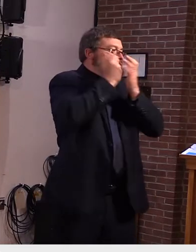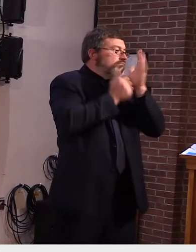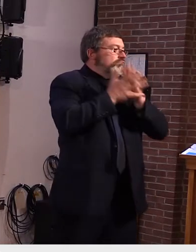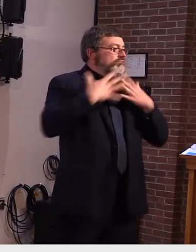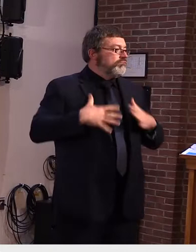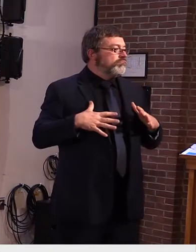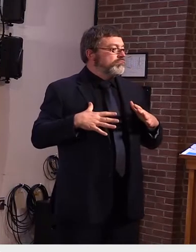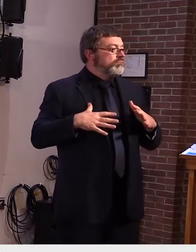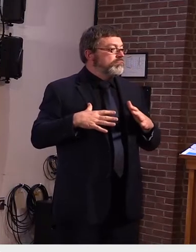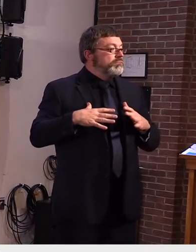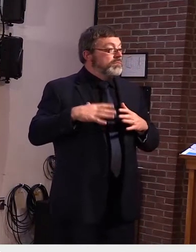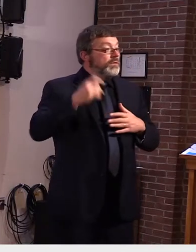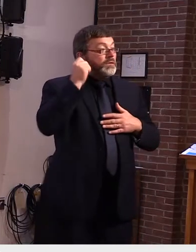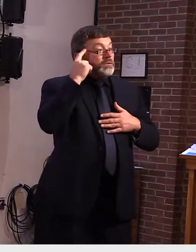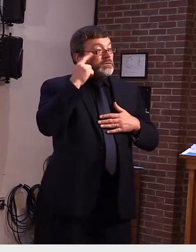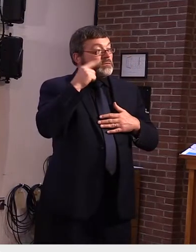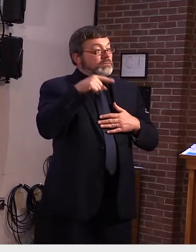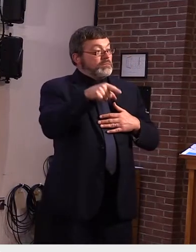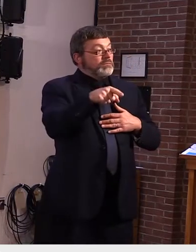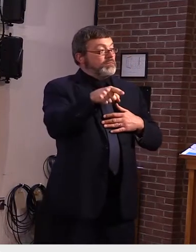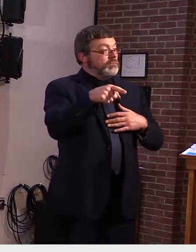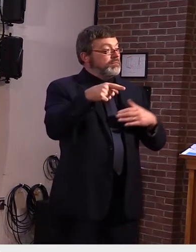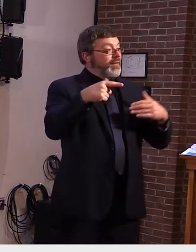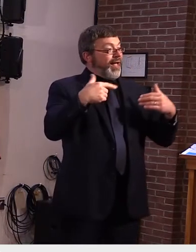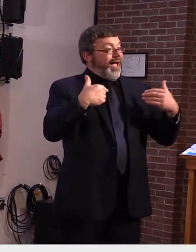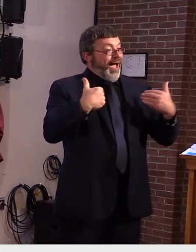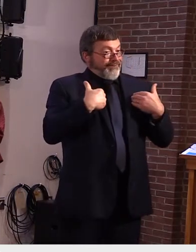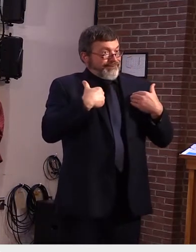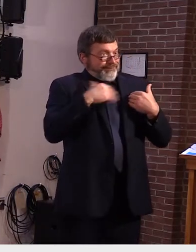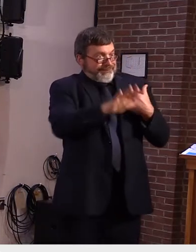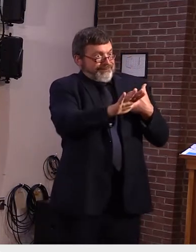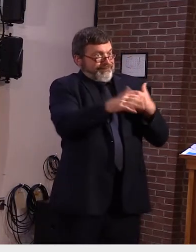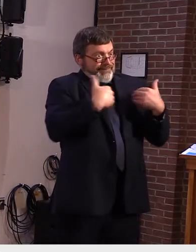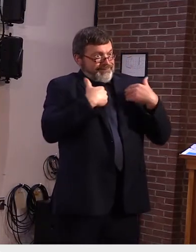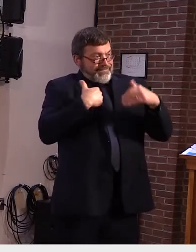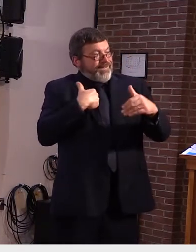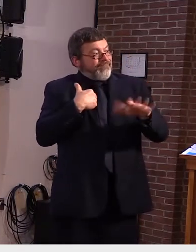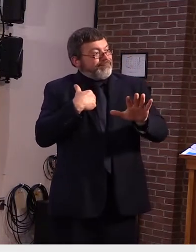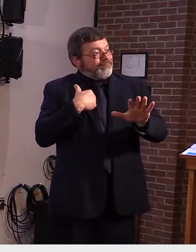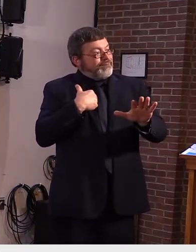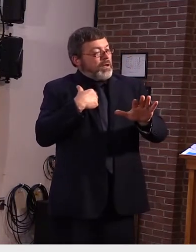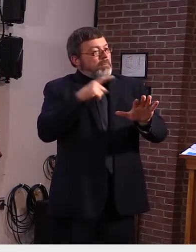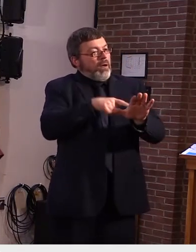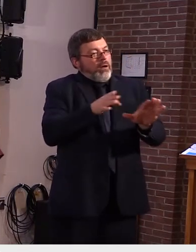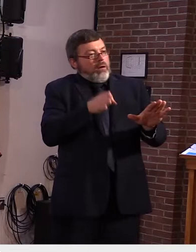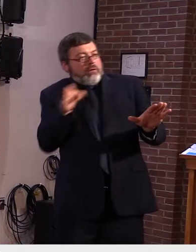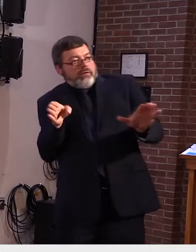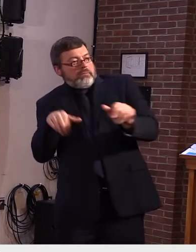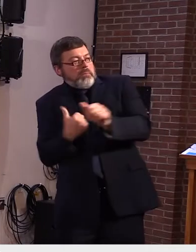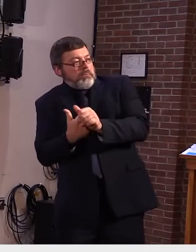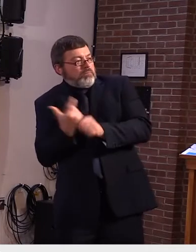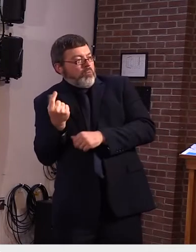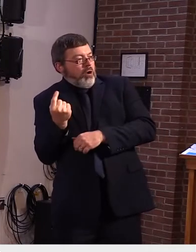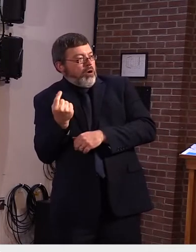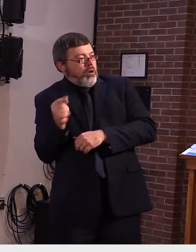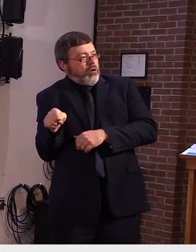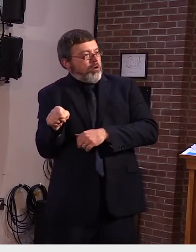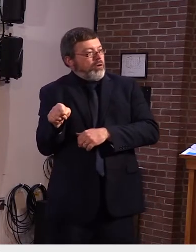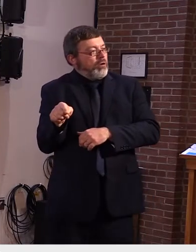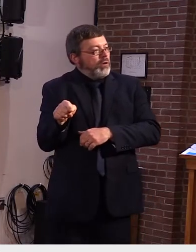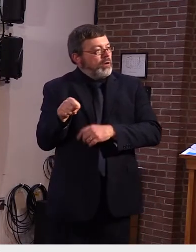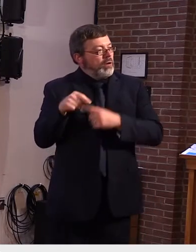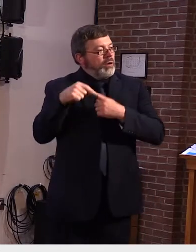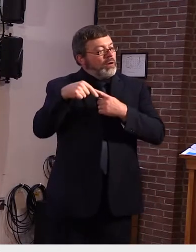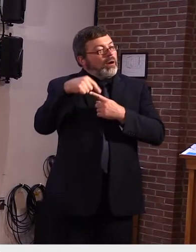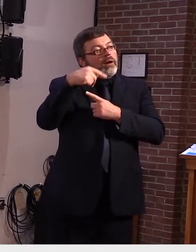um they have been experimenting with some of this um what i would call uh plastic material